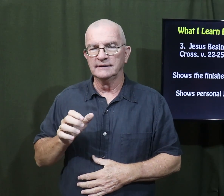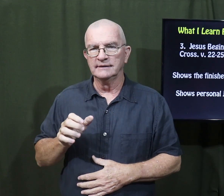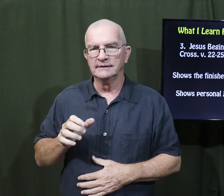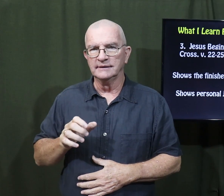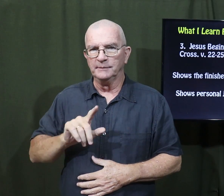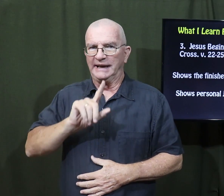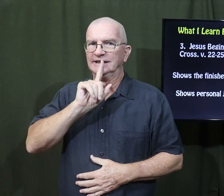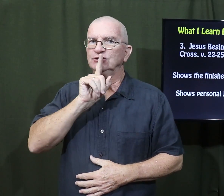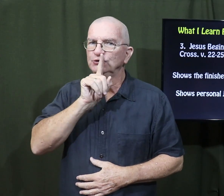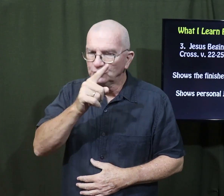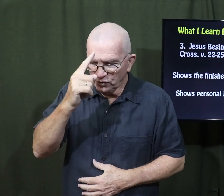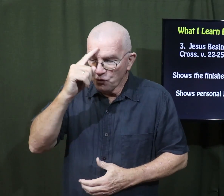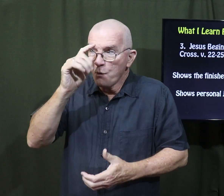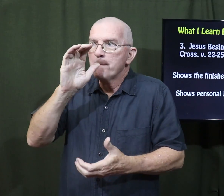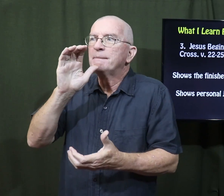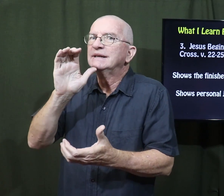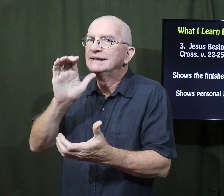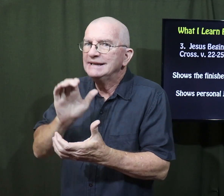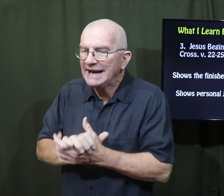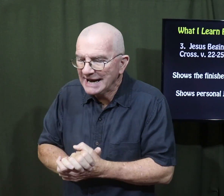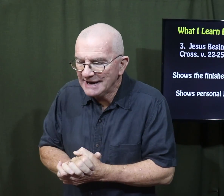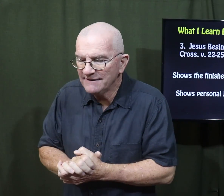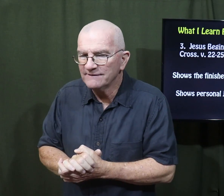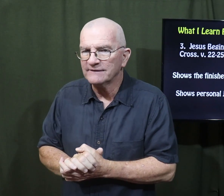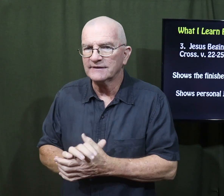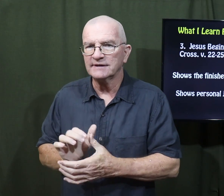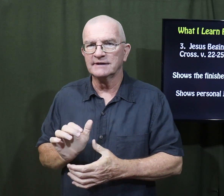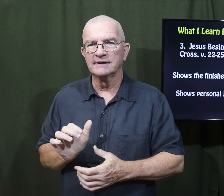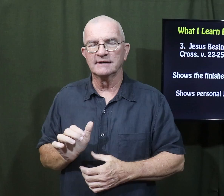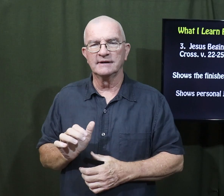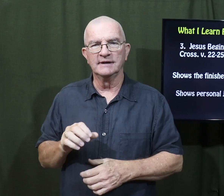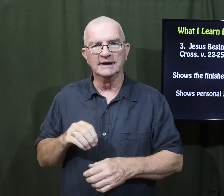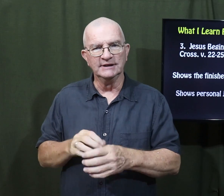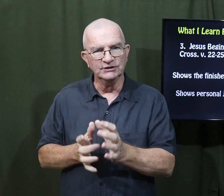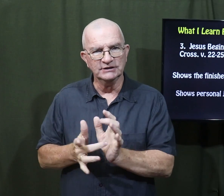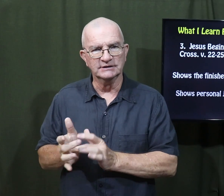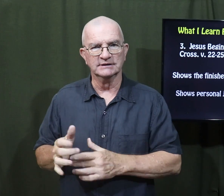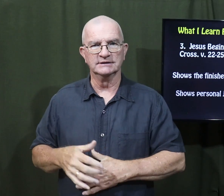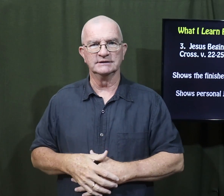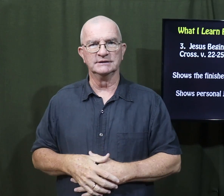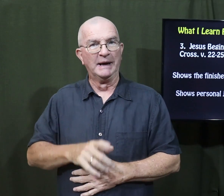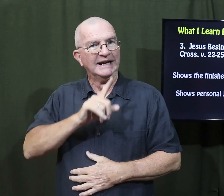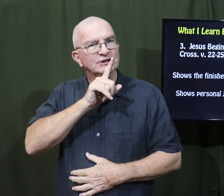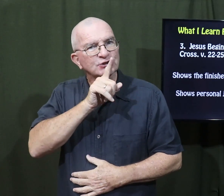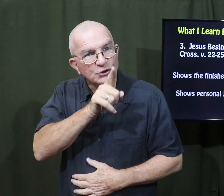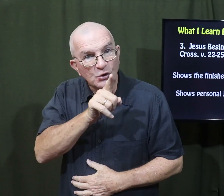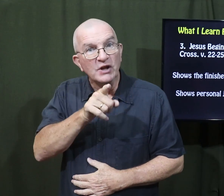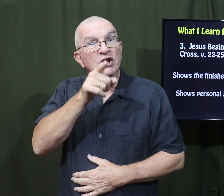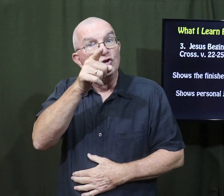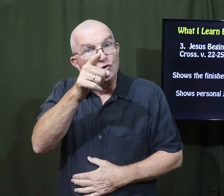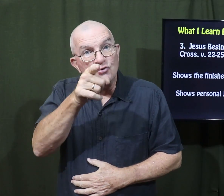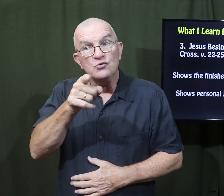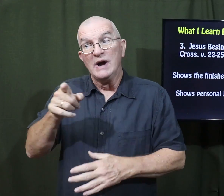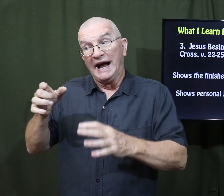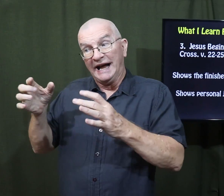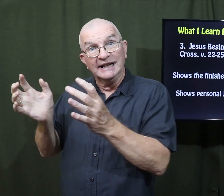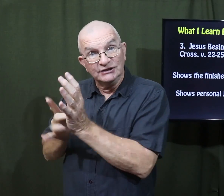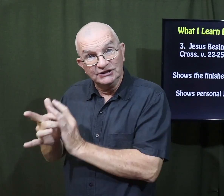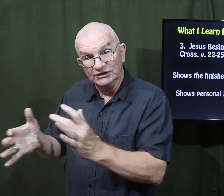or drink the cup. Make sure you believe in Jesus. Make